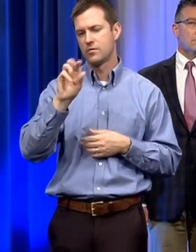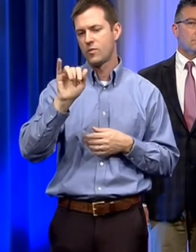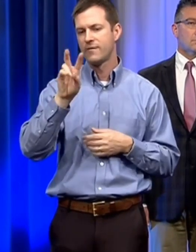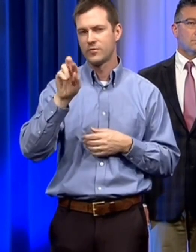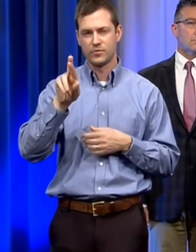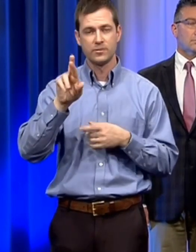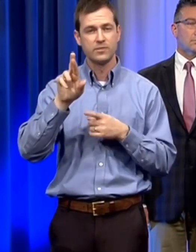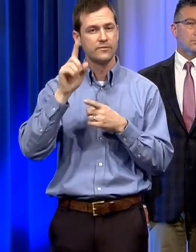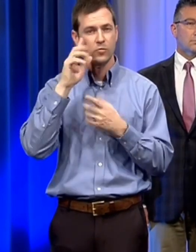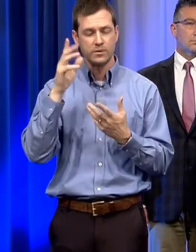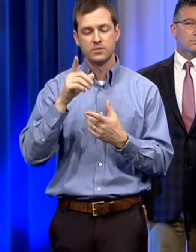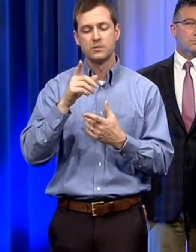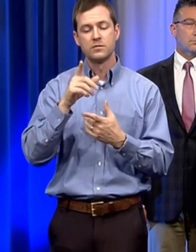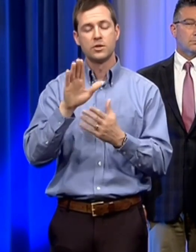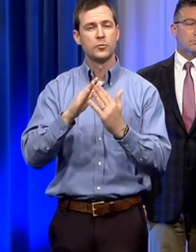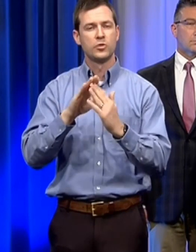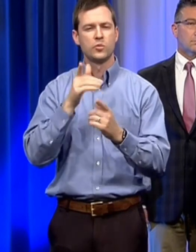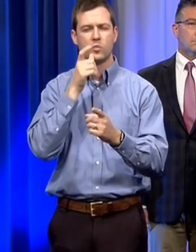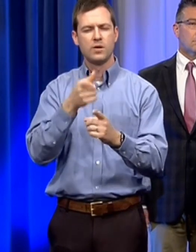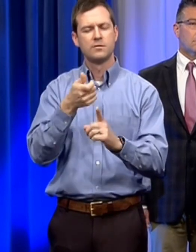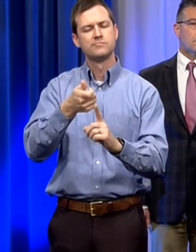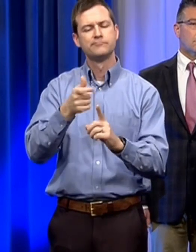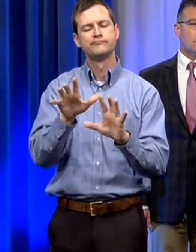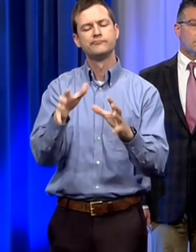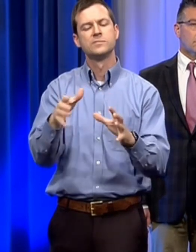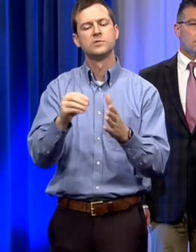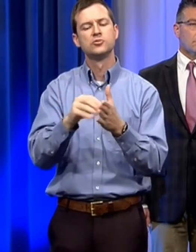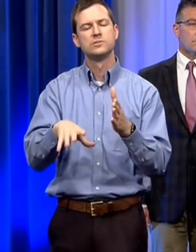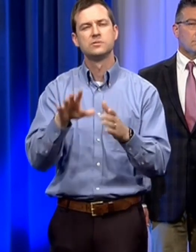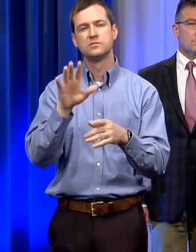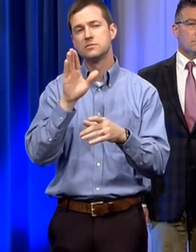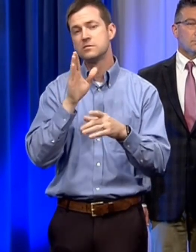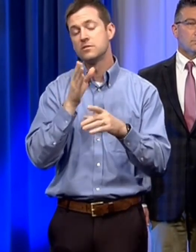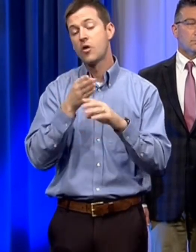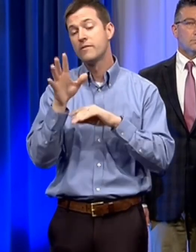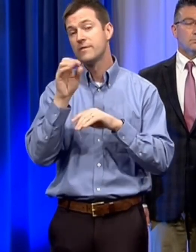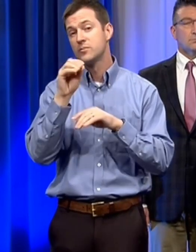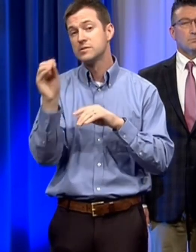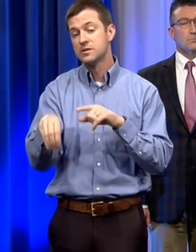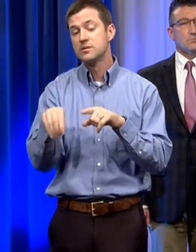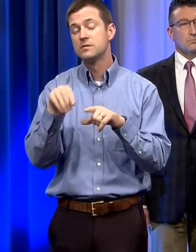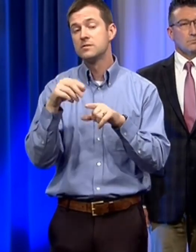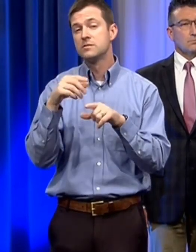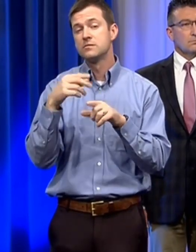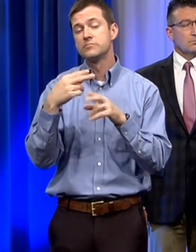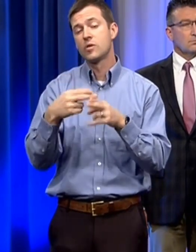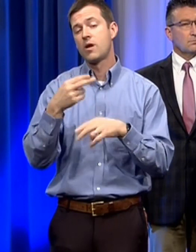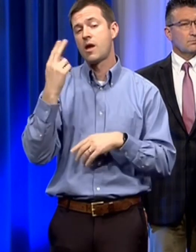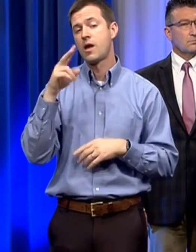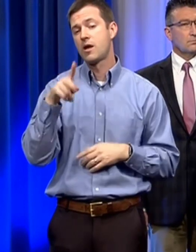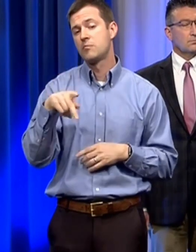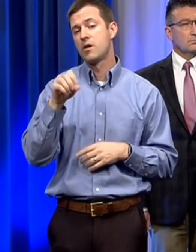have high poverty which is 50 percent of their students 50 or more of the students that qualify for free or reduced lunches in those